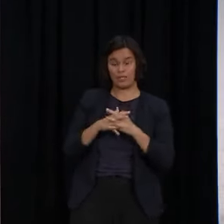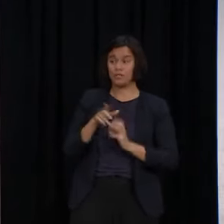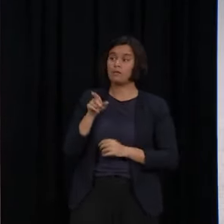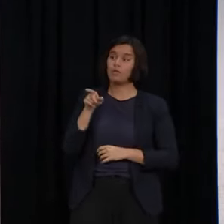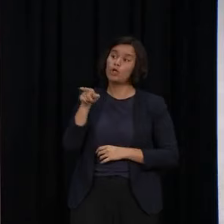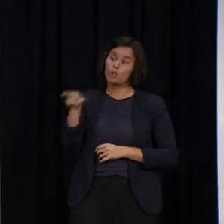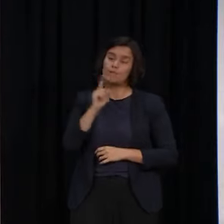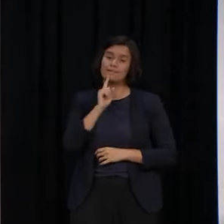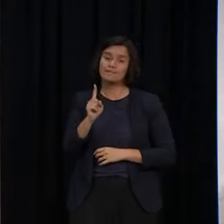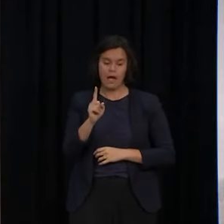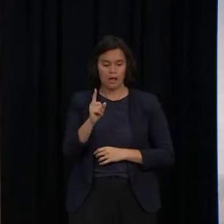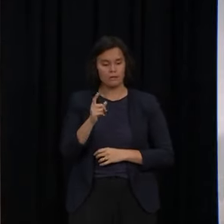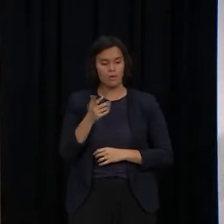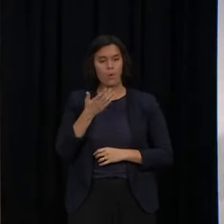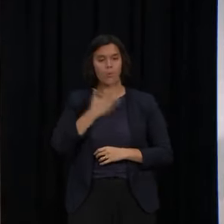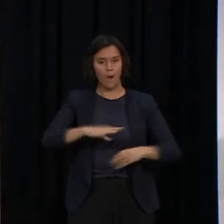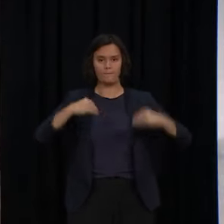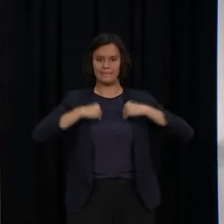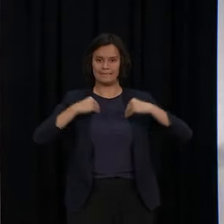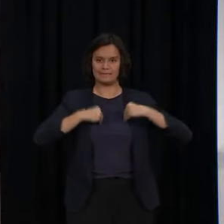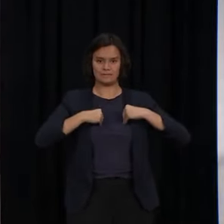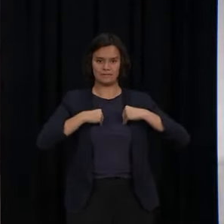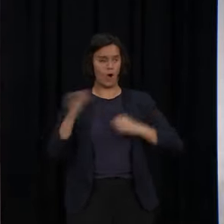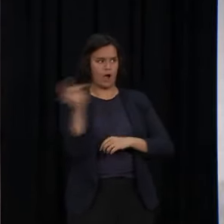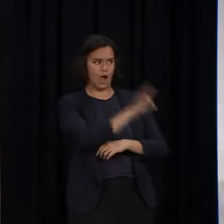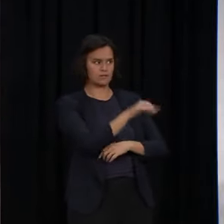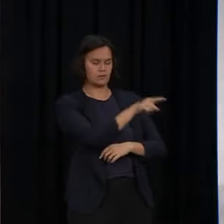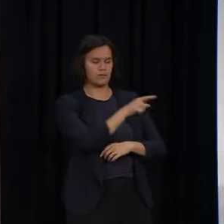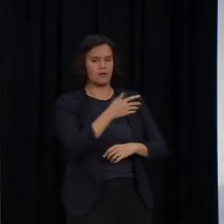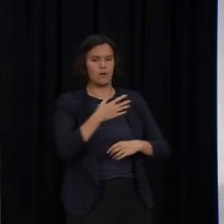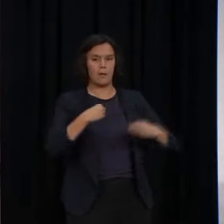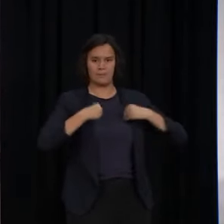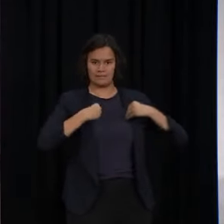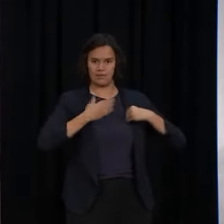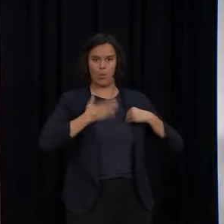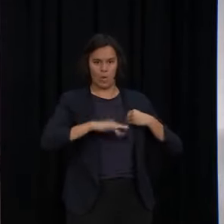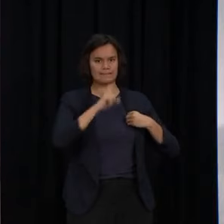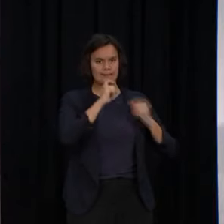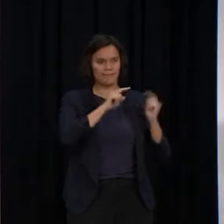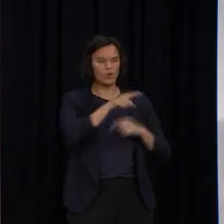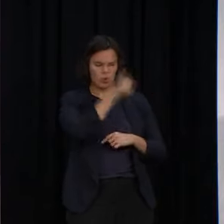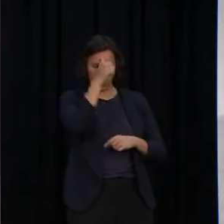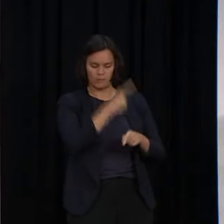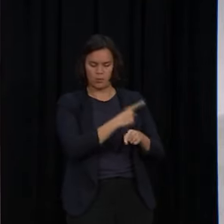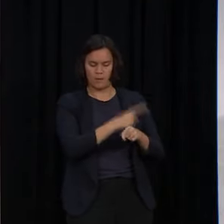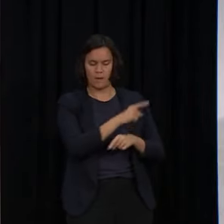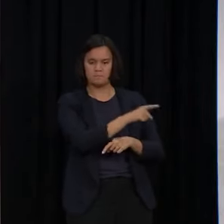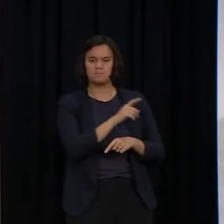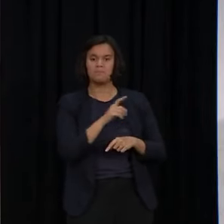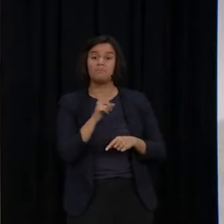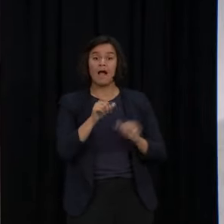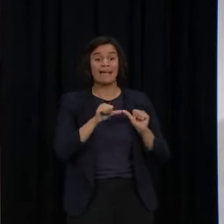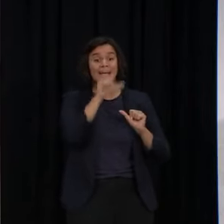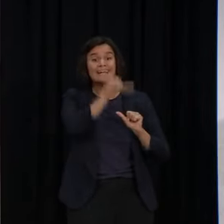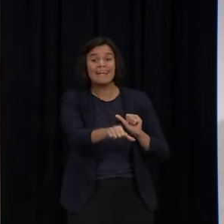to see businesses keep have employees going out stuff you know um in terms of where we're at now the next phase